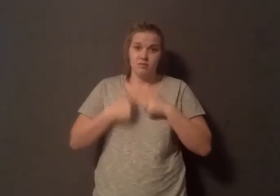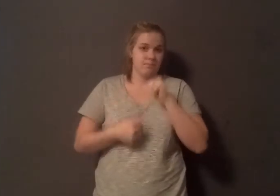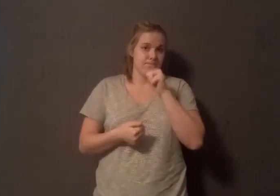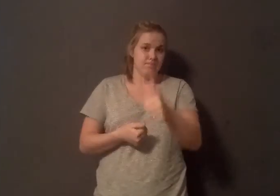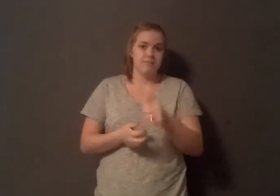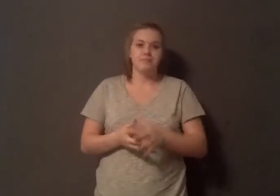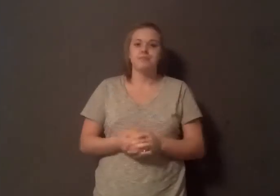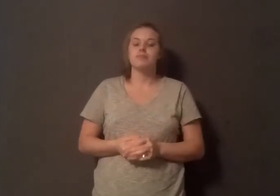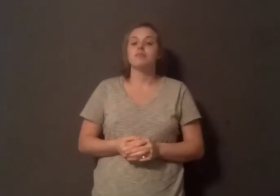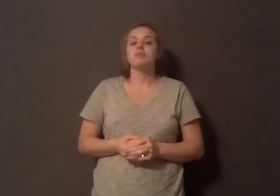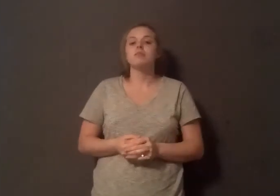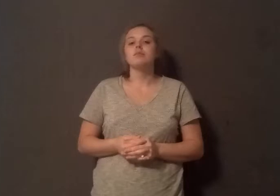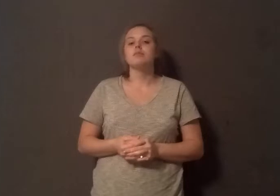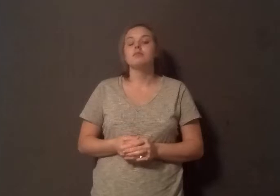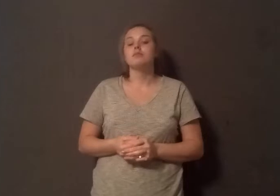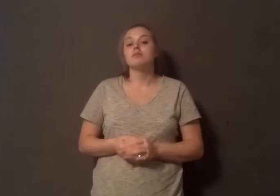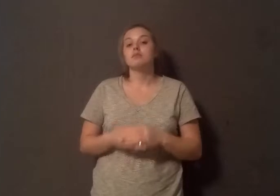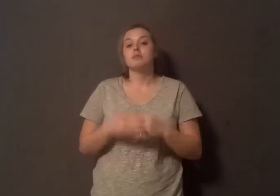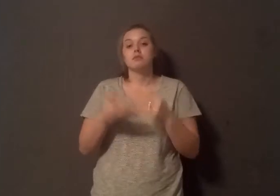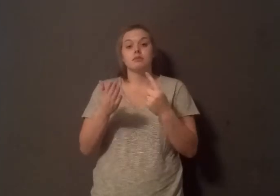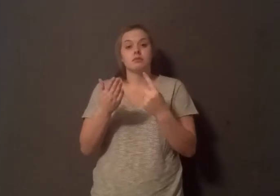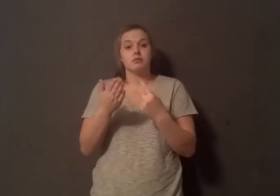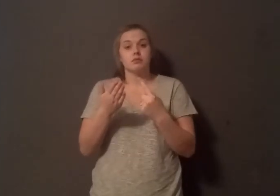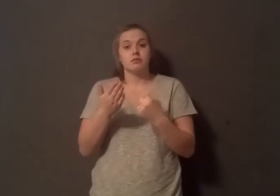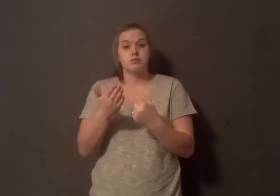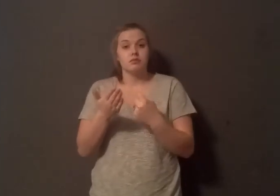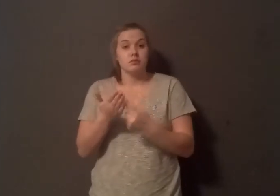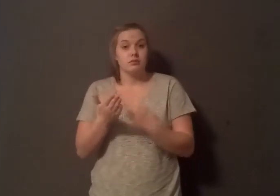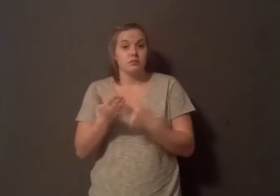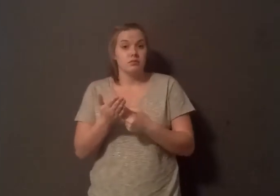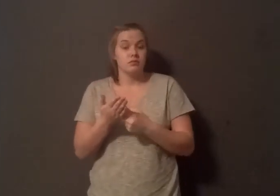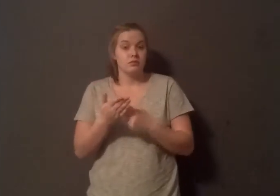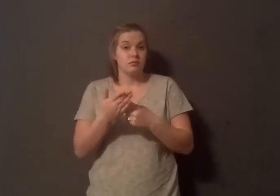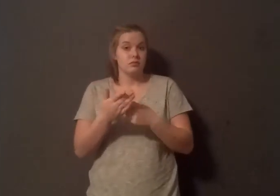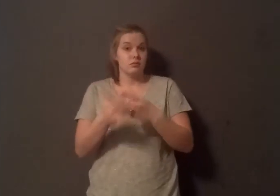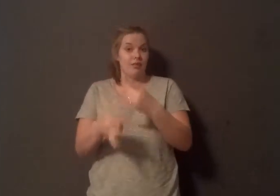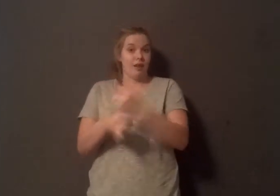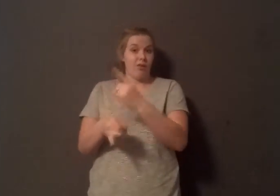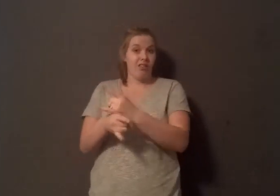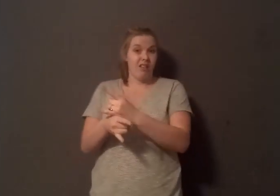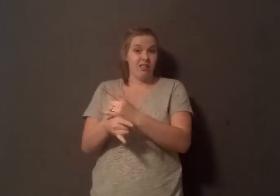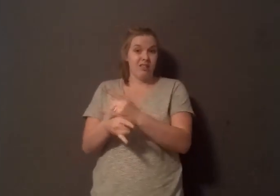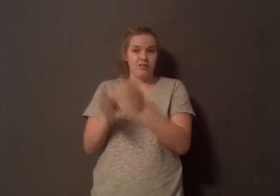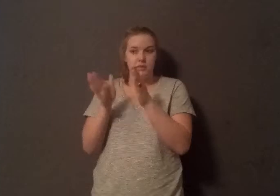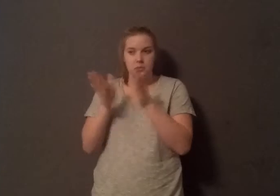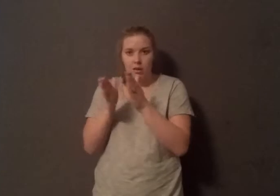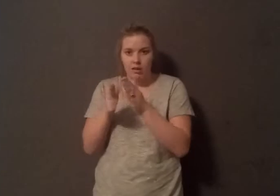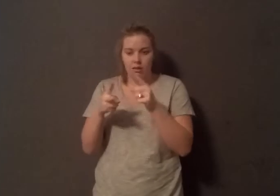When we speak of heart disease, I would say the role of alcohol is pretty small. The role of sugar is very small, too. Smoking is